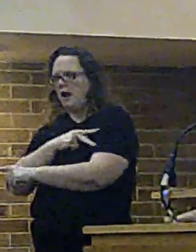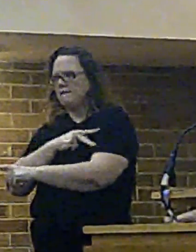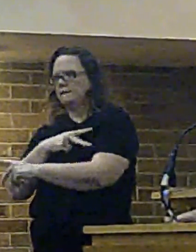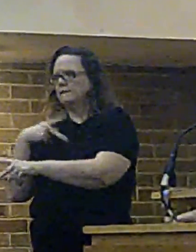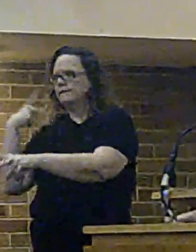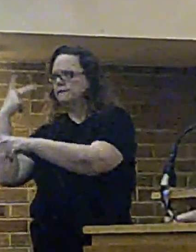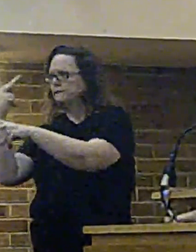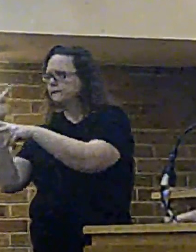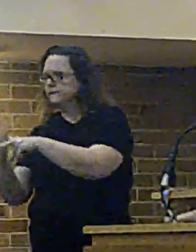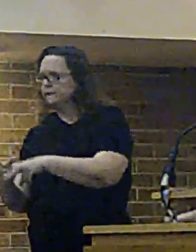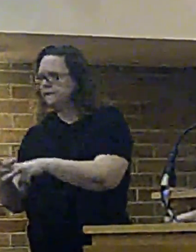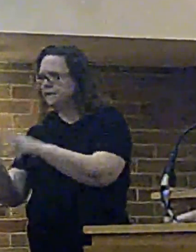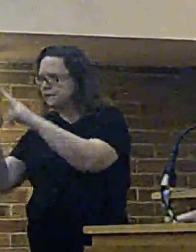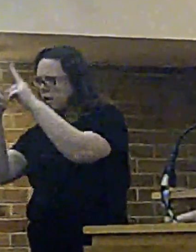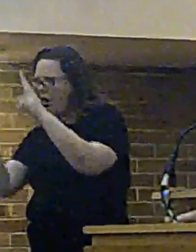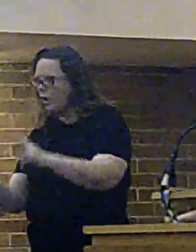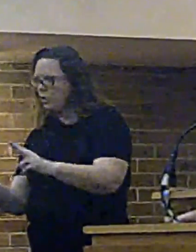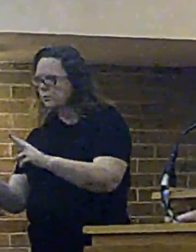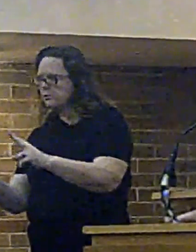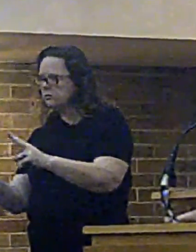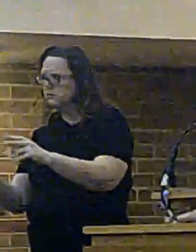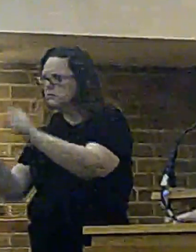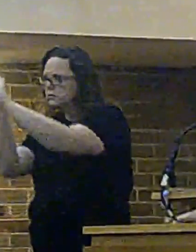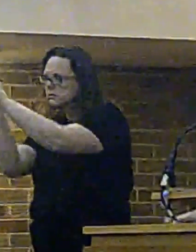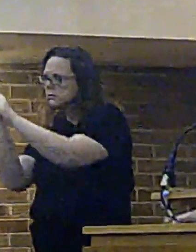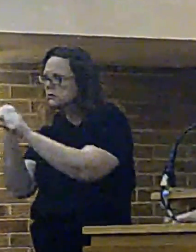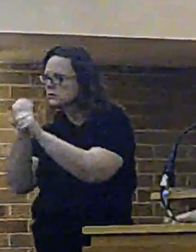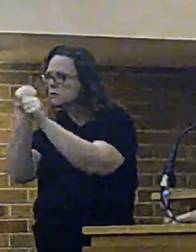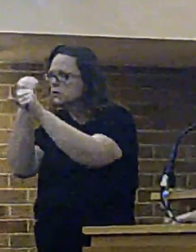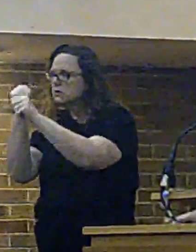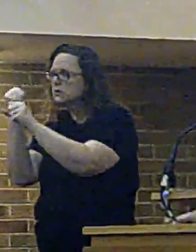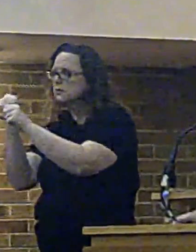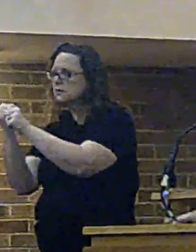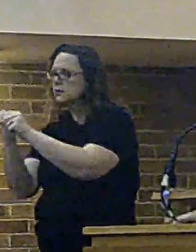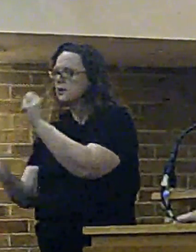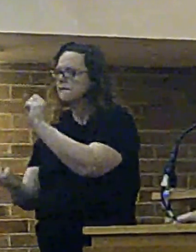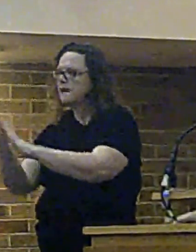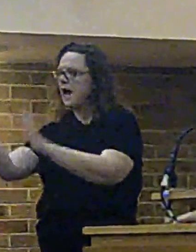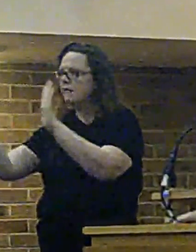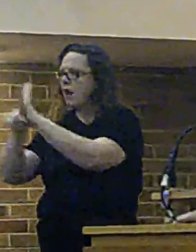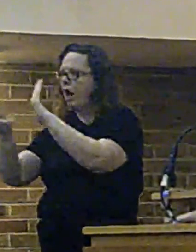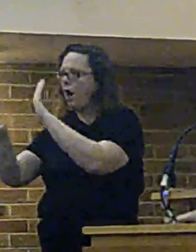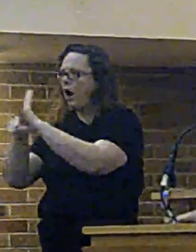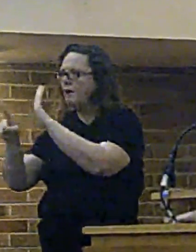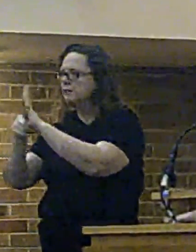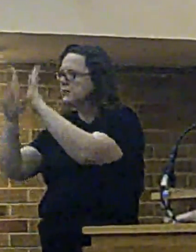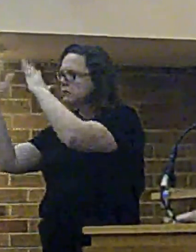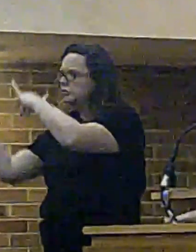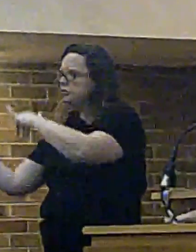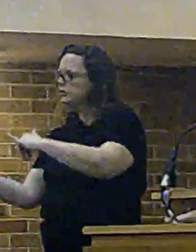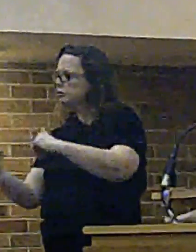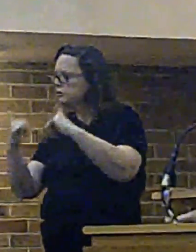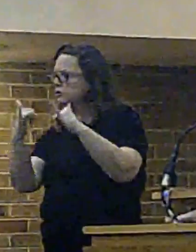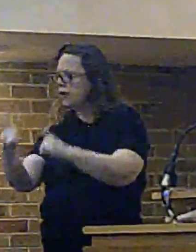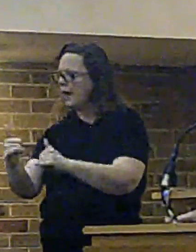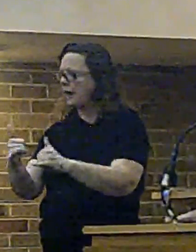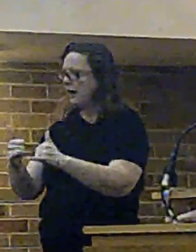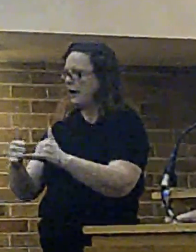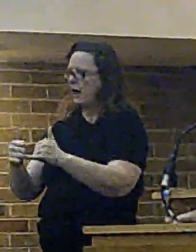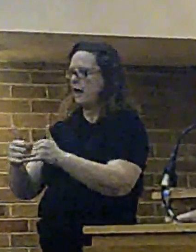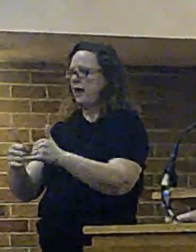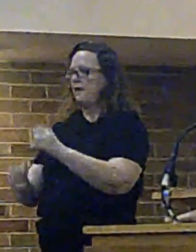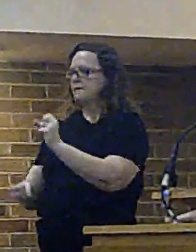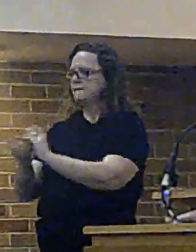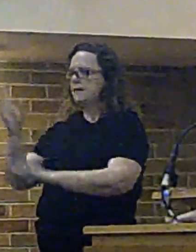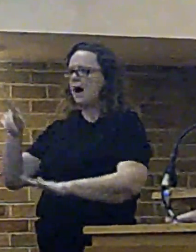would be the use of community retained firefighters and if just indulge me I'll explain to you now why that is not an option that I would